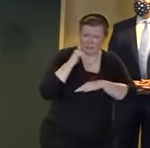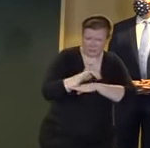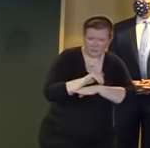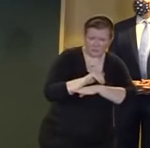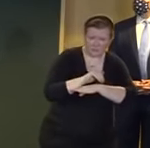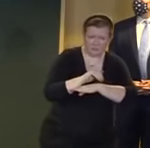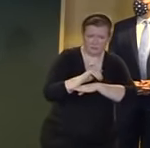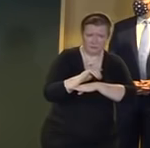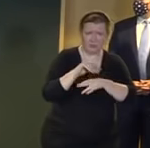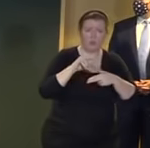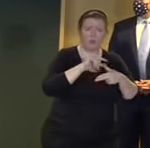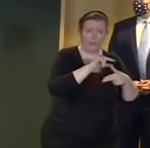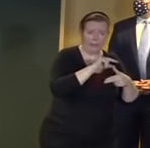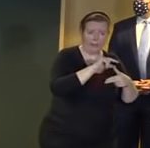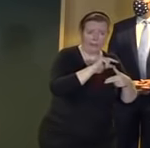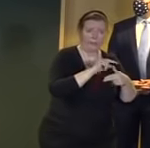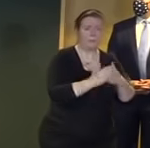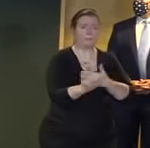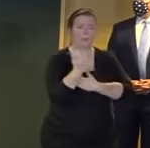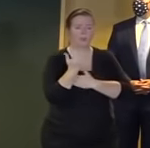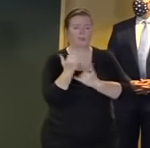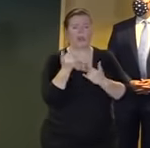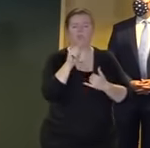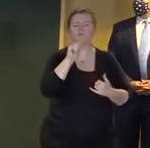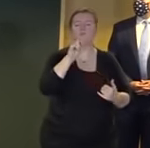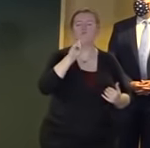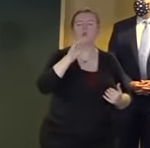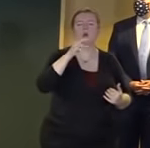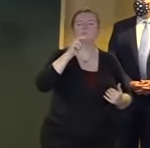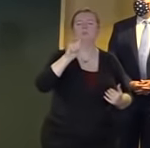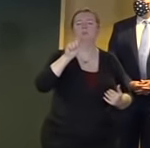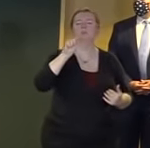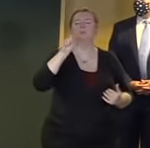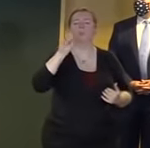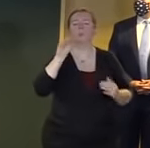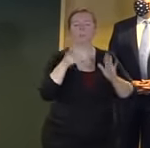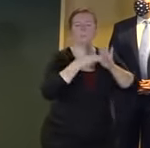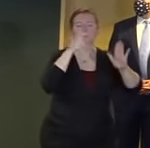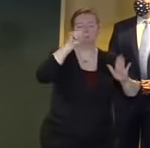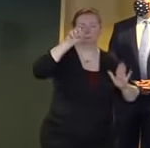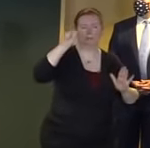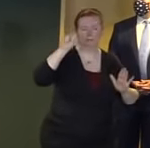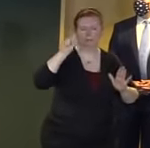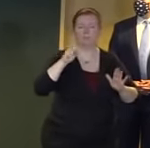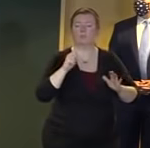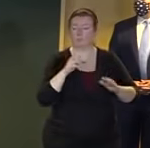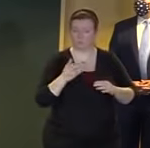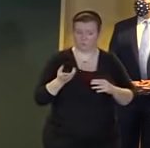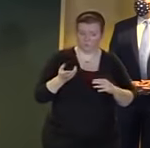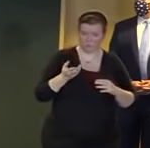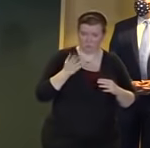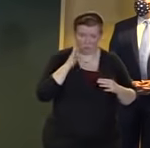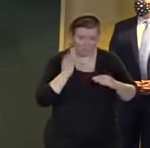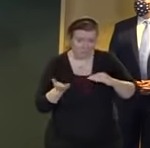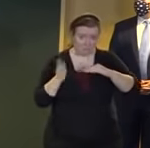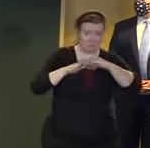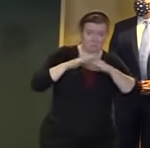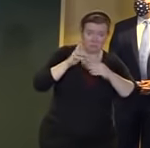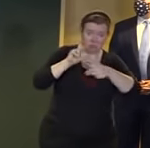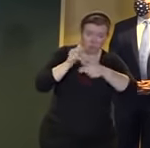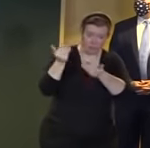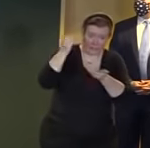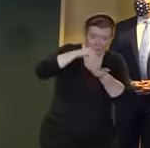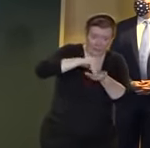it came back down again it's a tropical storm and it could go back up i i think we're